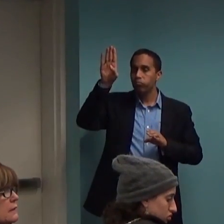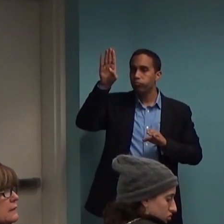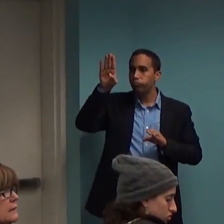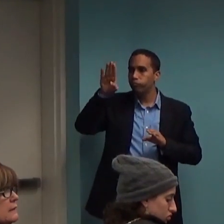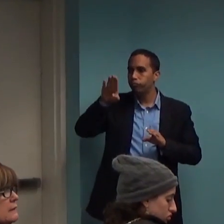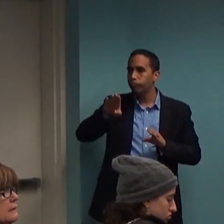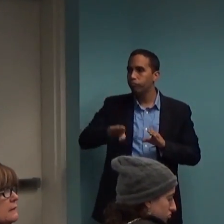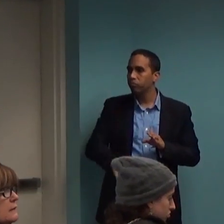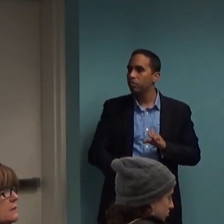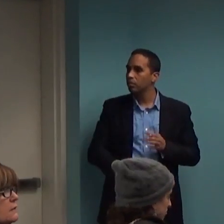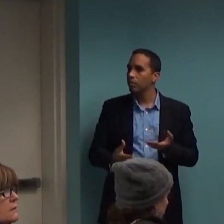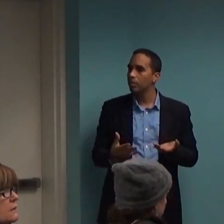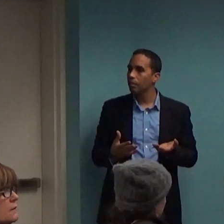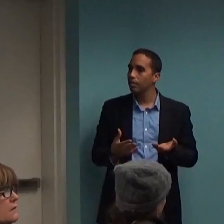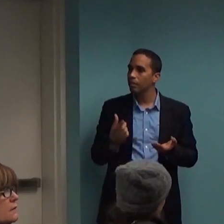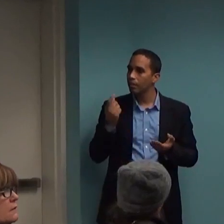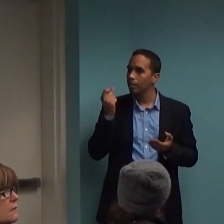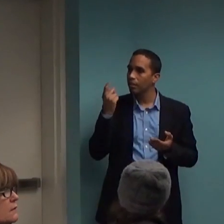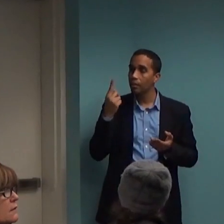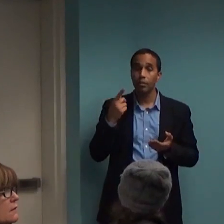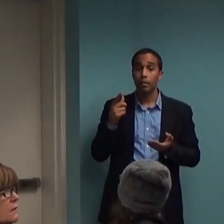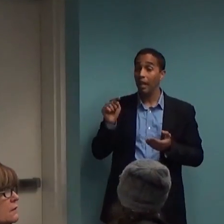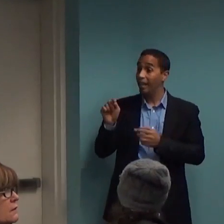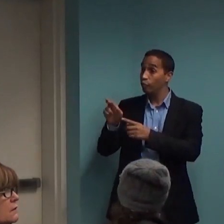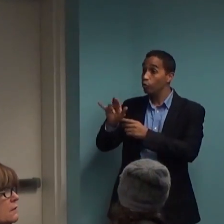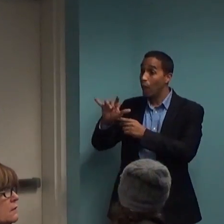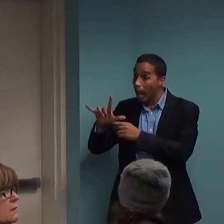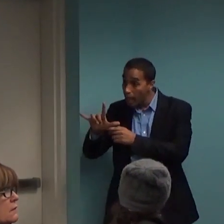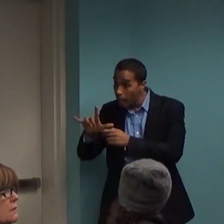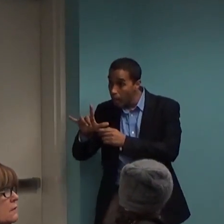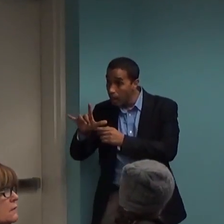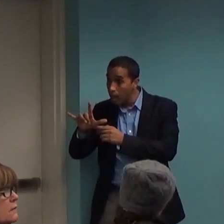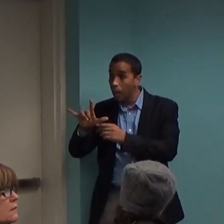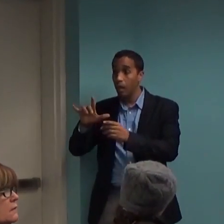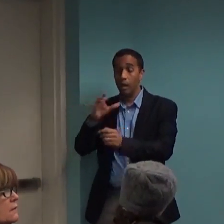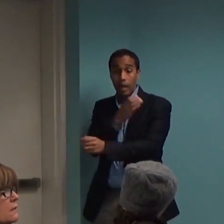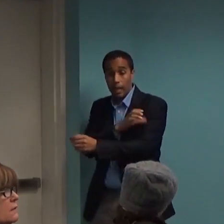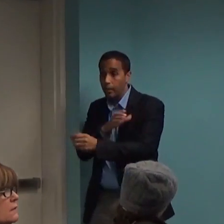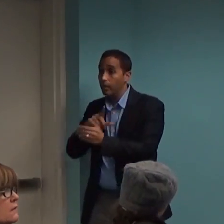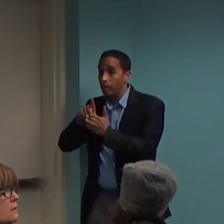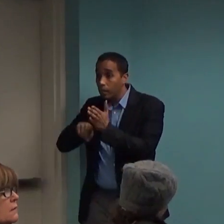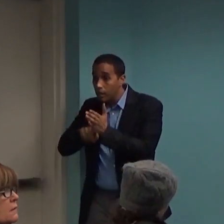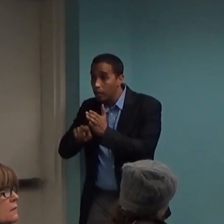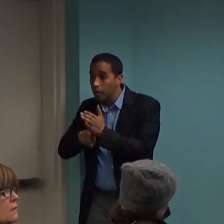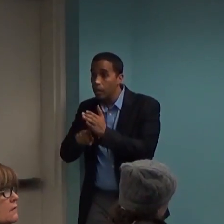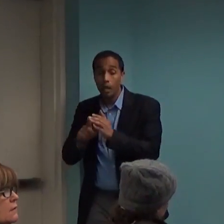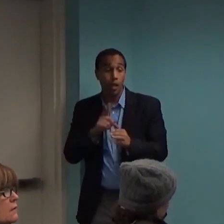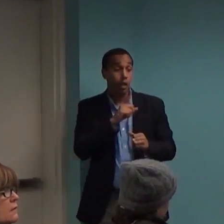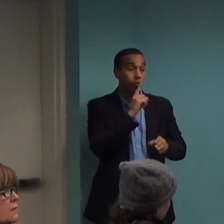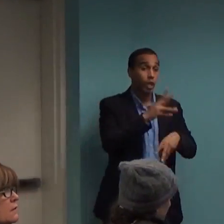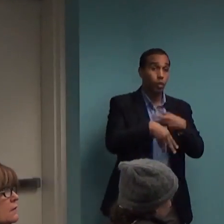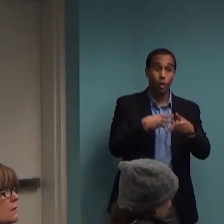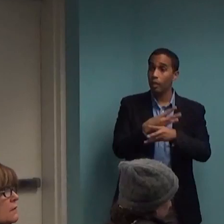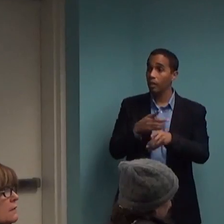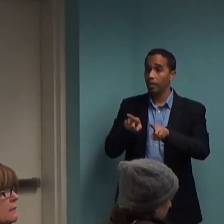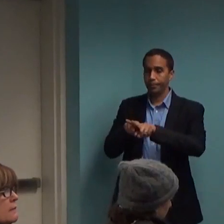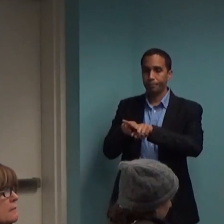delta between what's done in trials and then what's done in practice. I remember years ago at NYU talking to somebody who was a